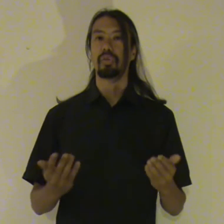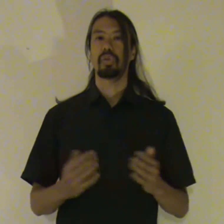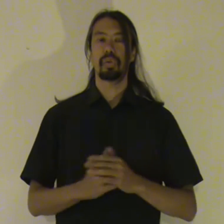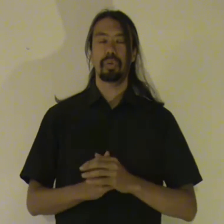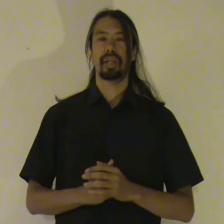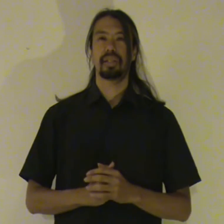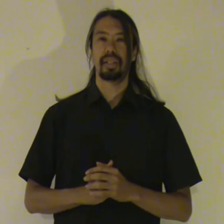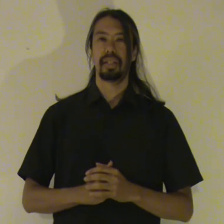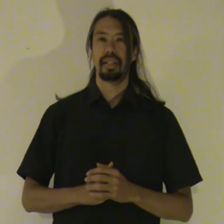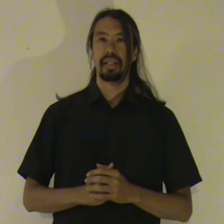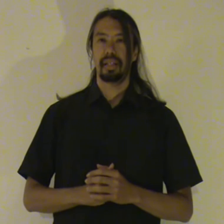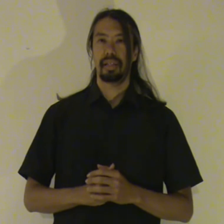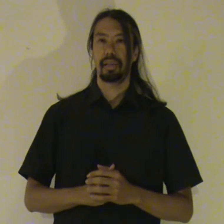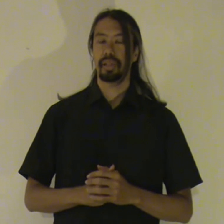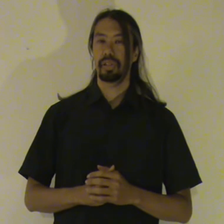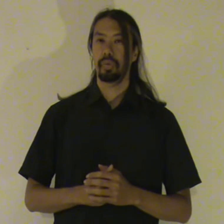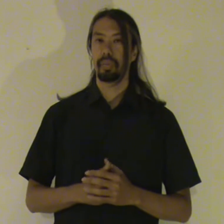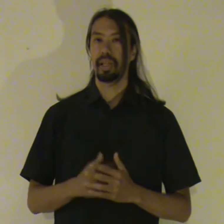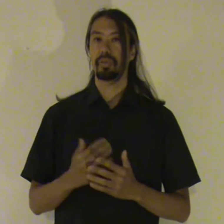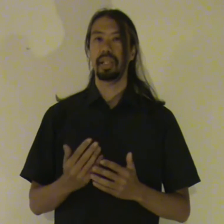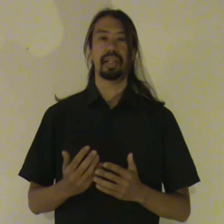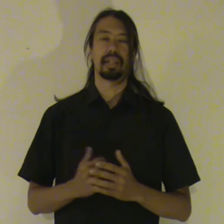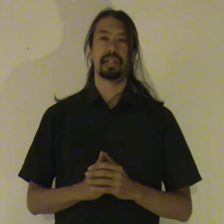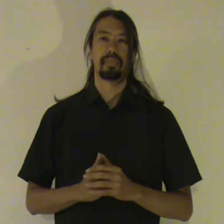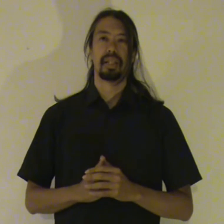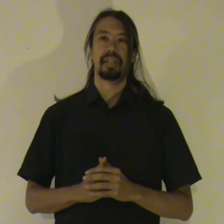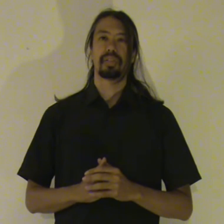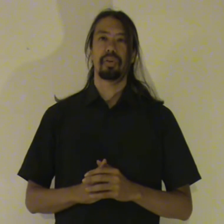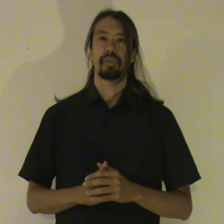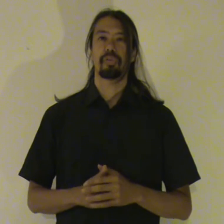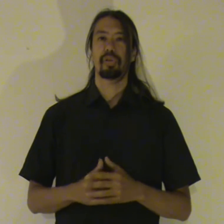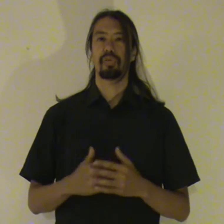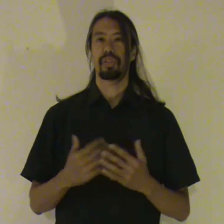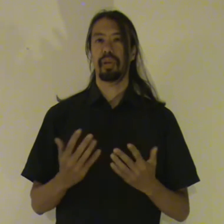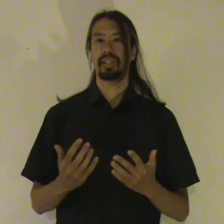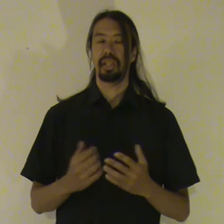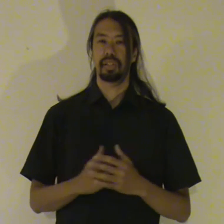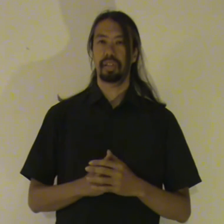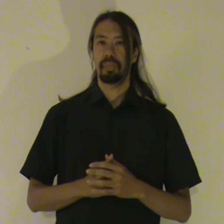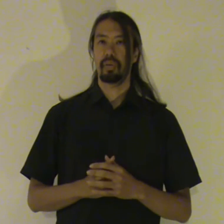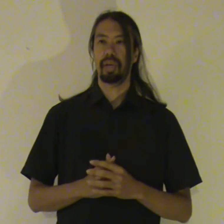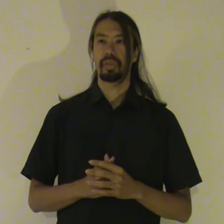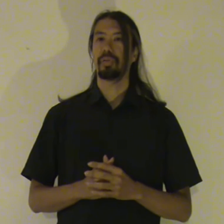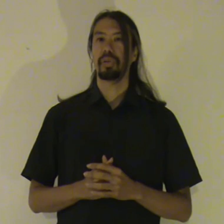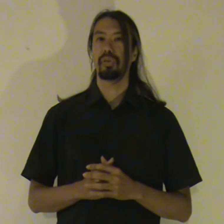to doing it, the better you will be at reading it. So often the first visualizations can be quite confusing.